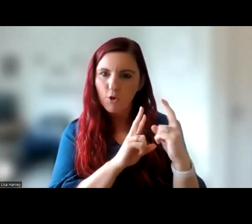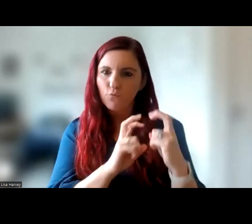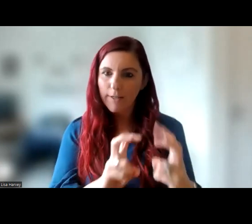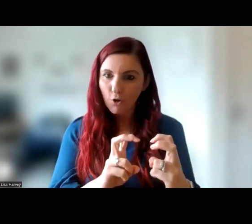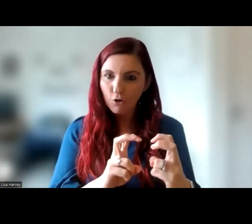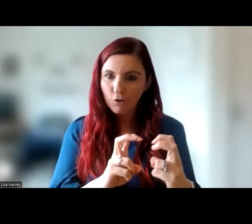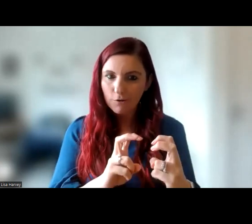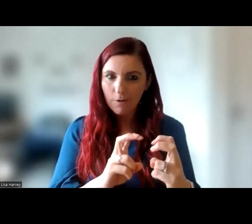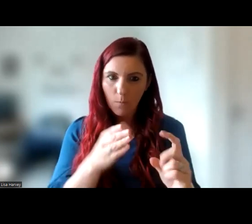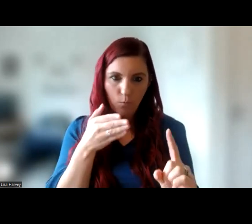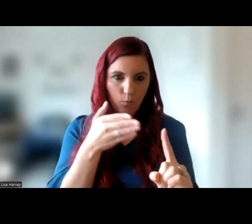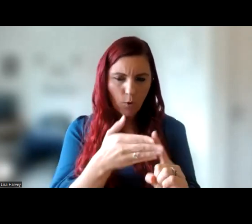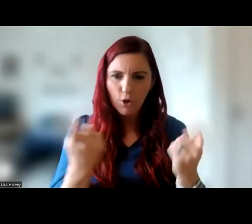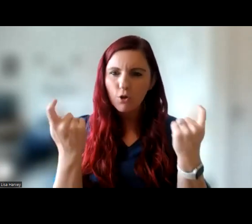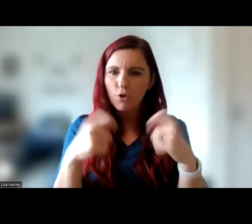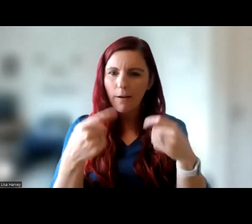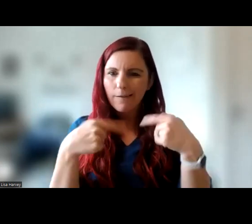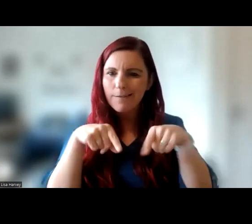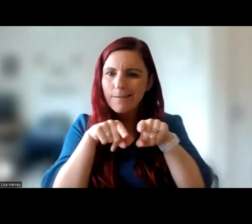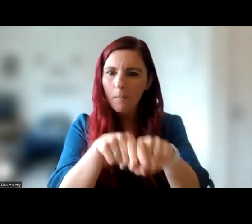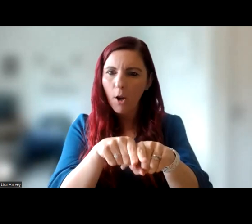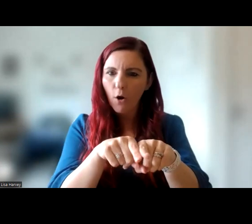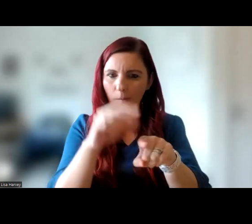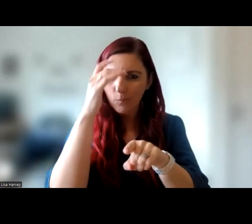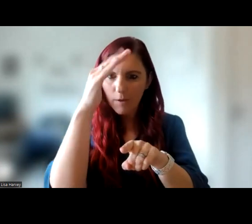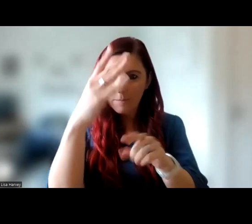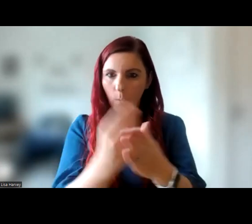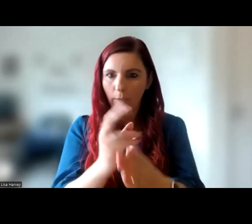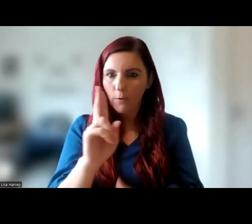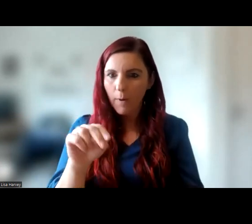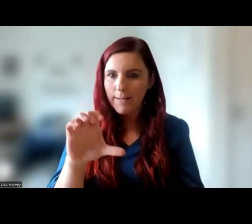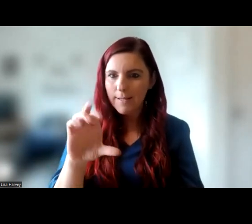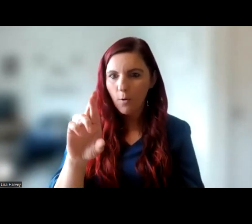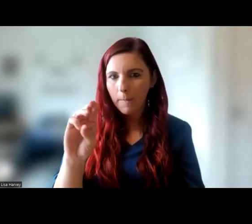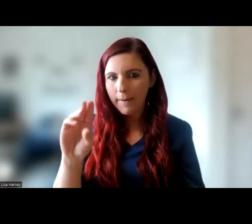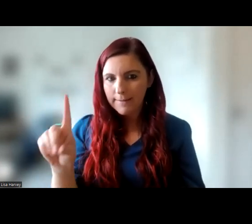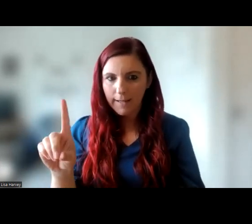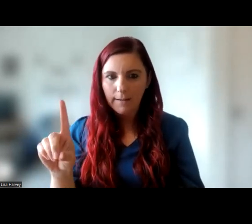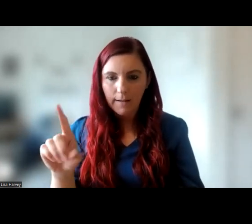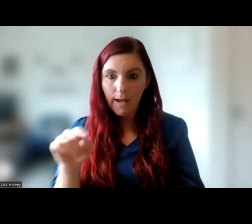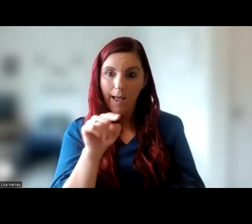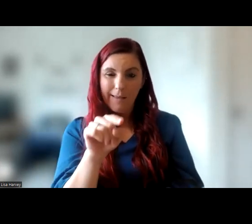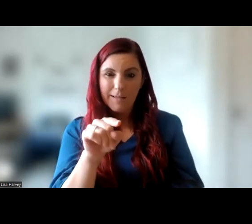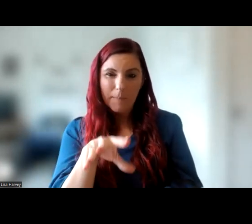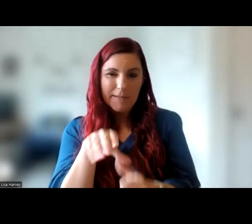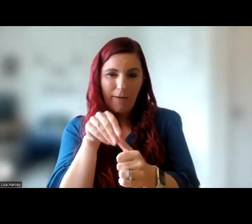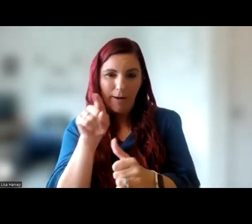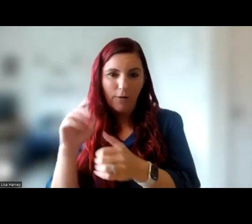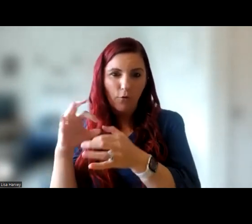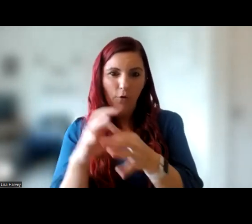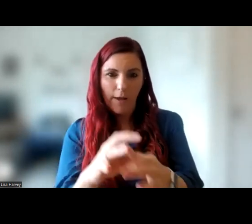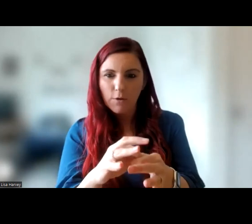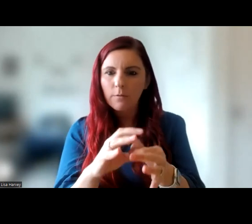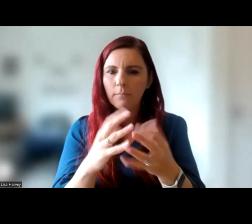other hand, share similar underlying principles with the UNCRPD and particularly in relation to those of